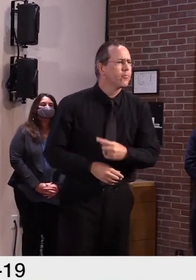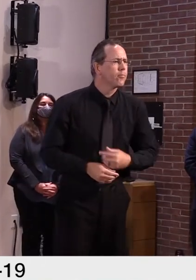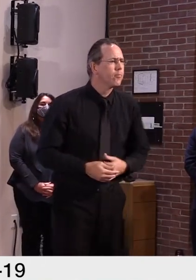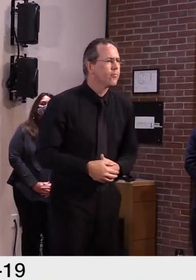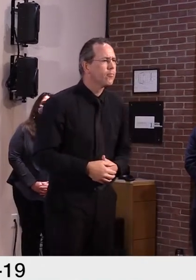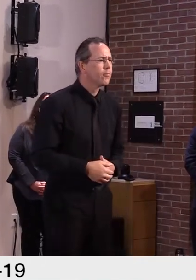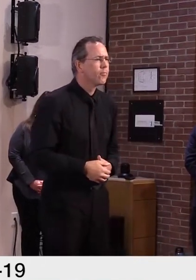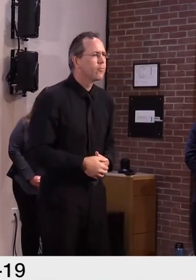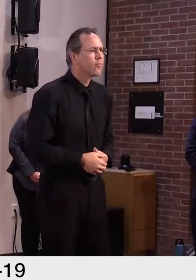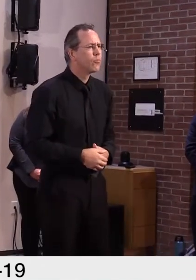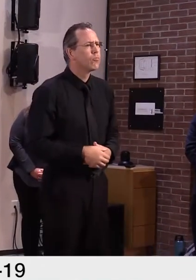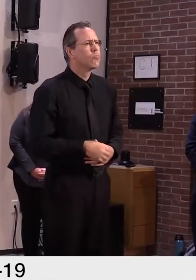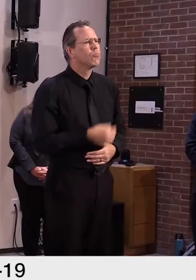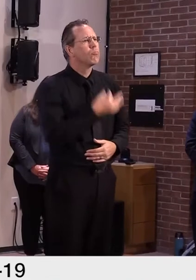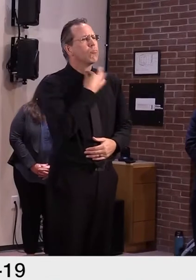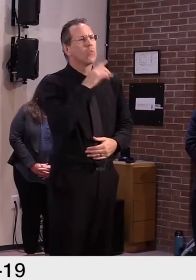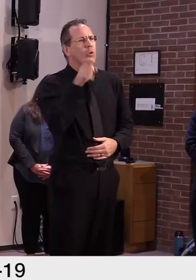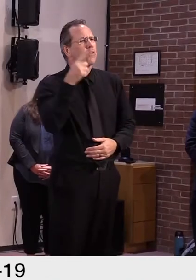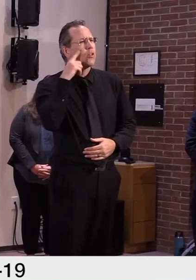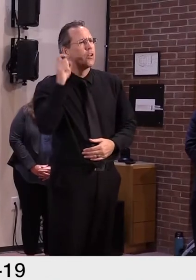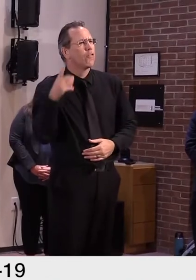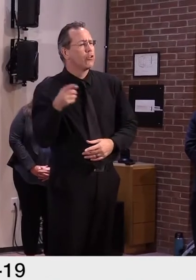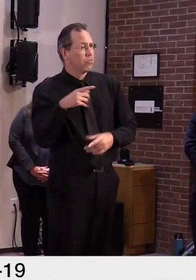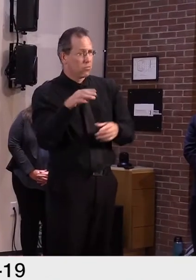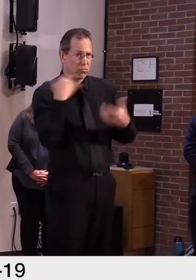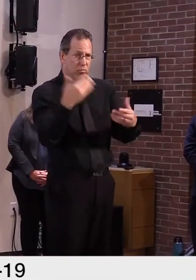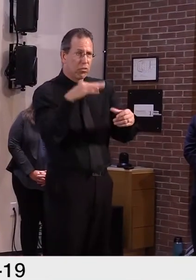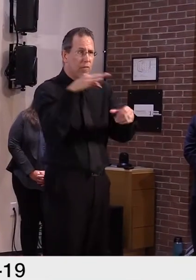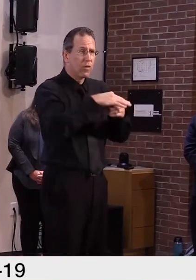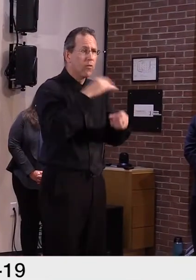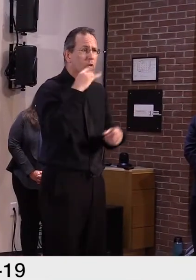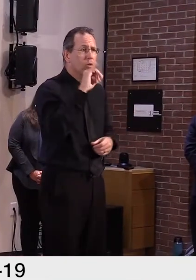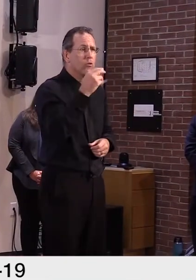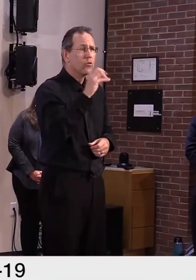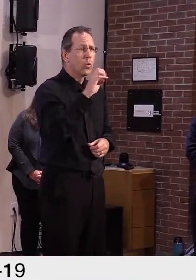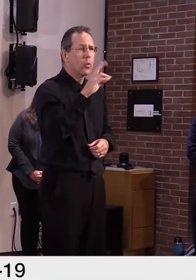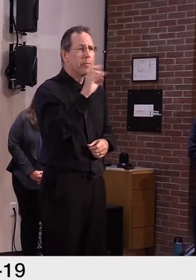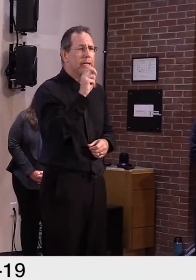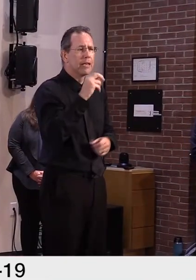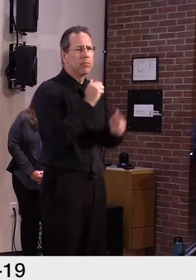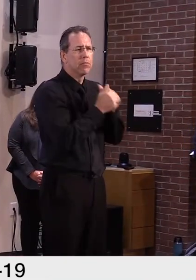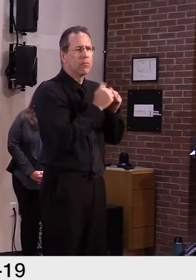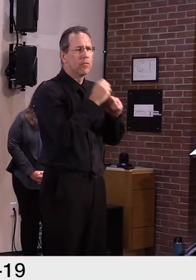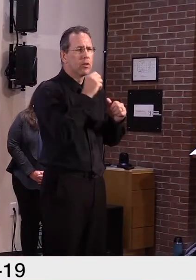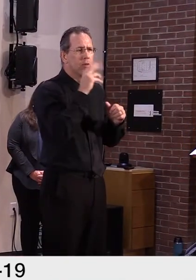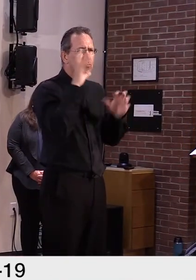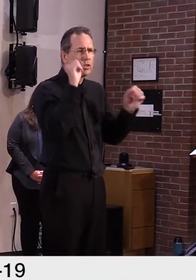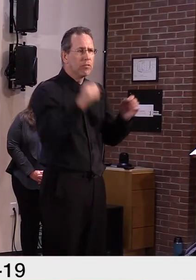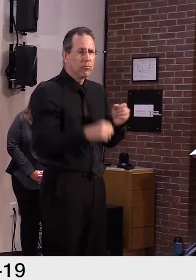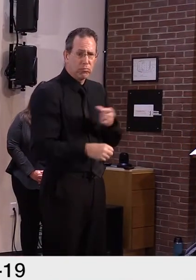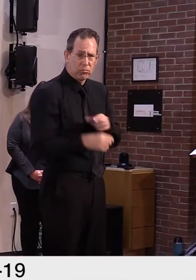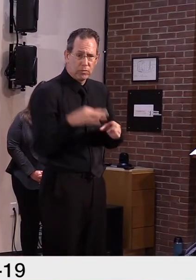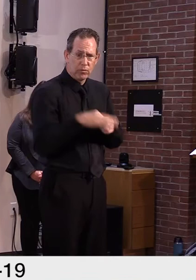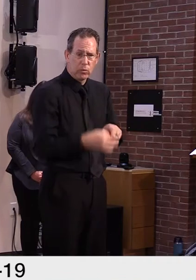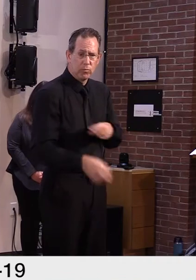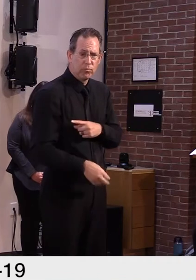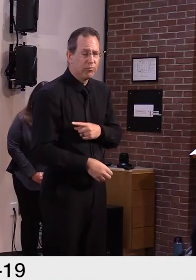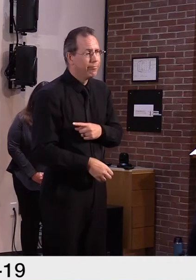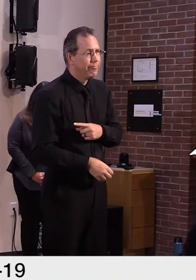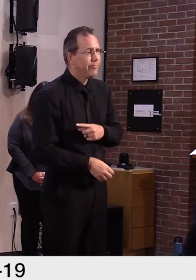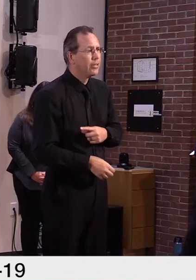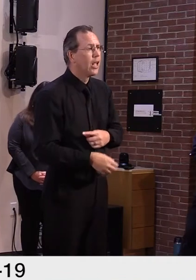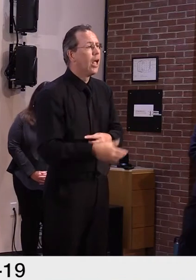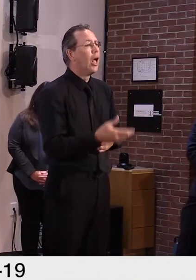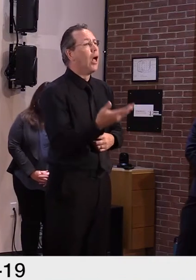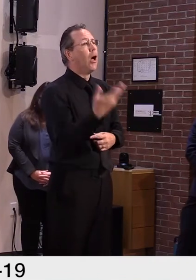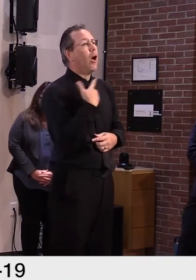Well, we'll see. As I said before, I will not be voting for President Trump. And I have yet to listen